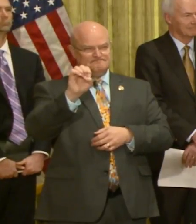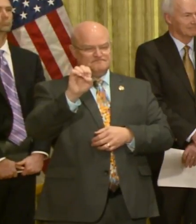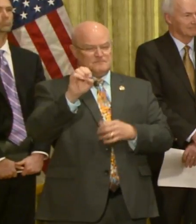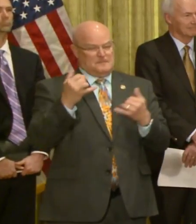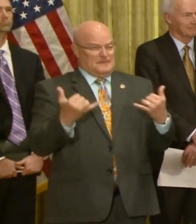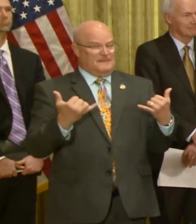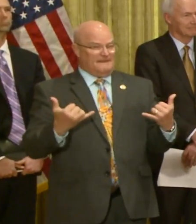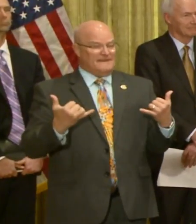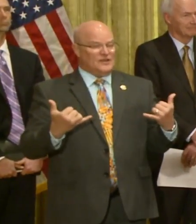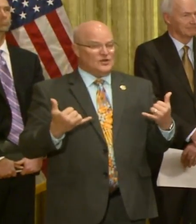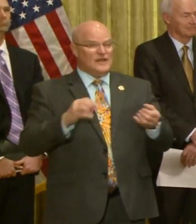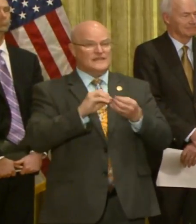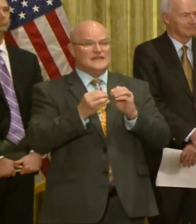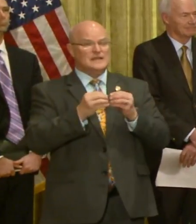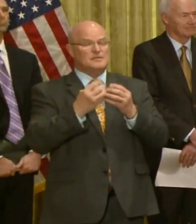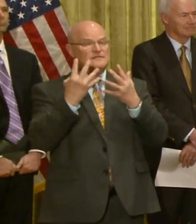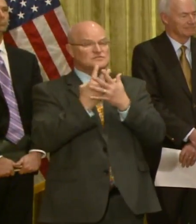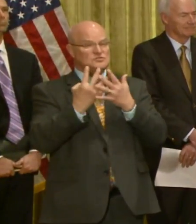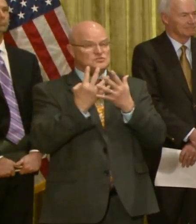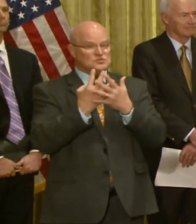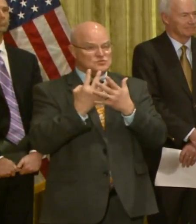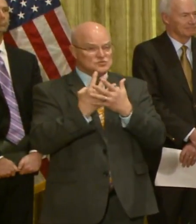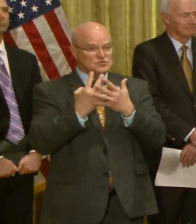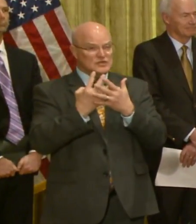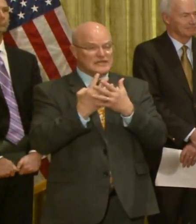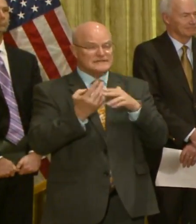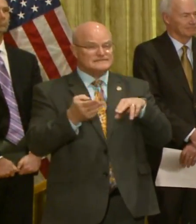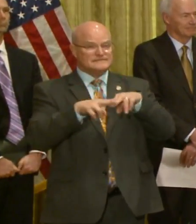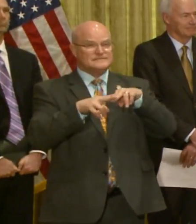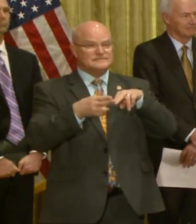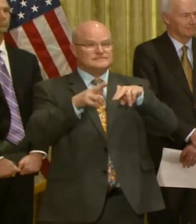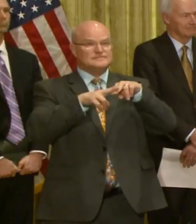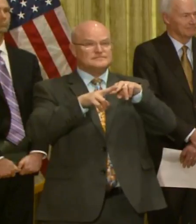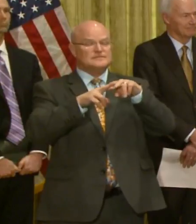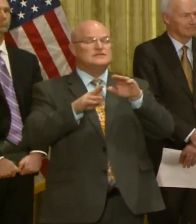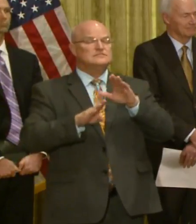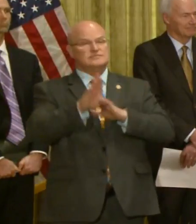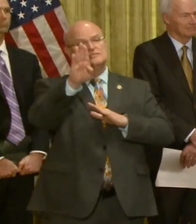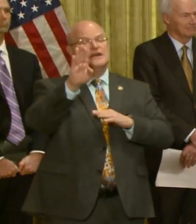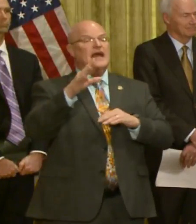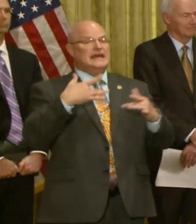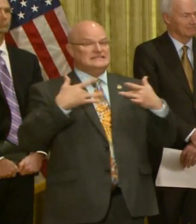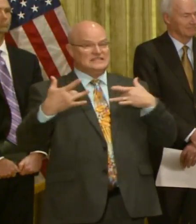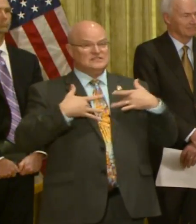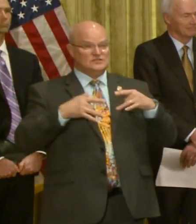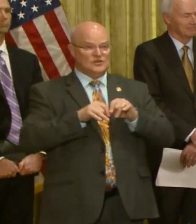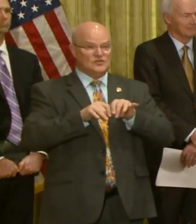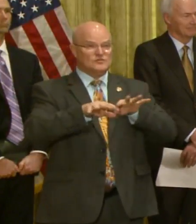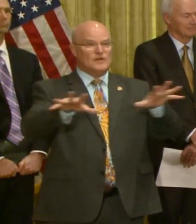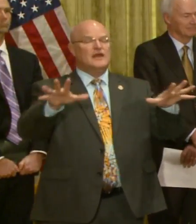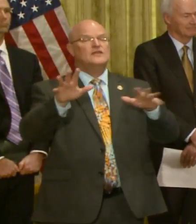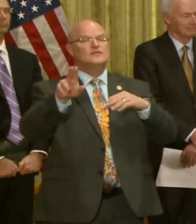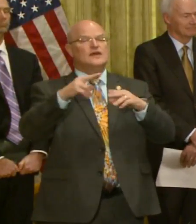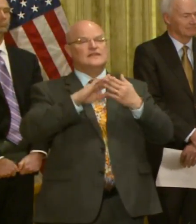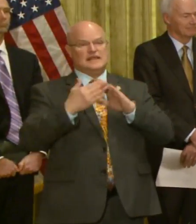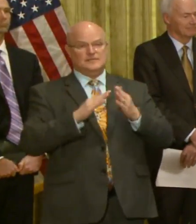Currently the number of screenings is rising almost exponentially as concern spreads throughout the community.